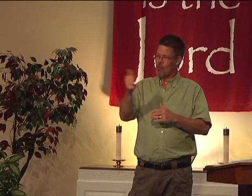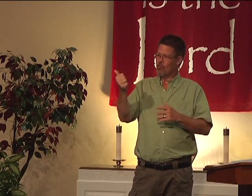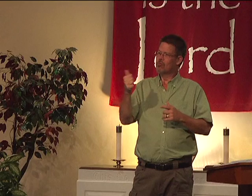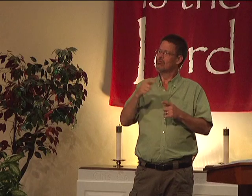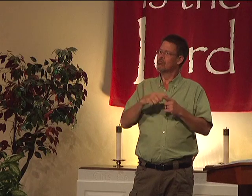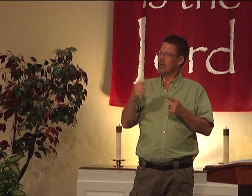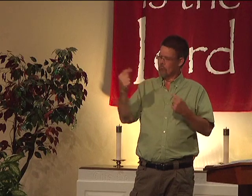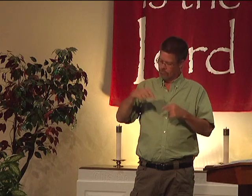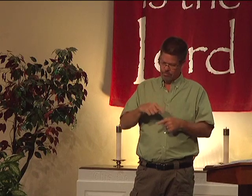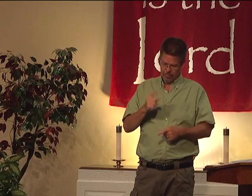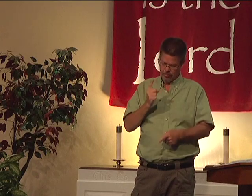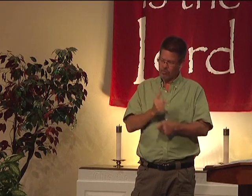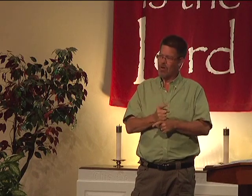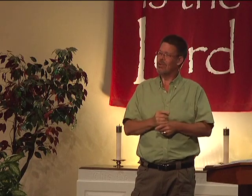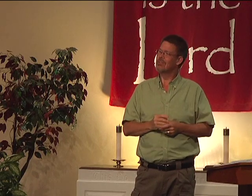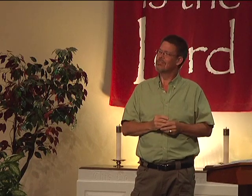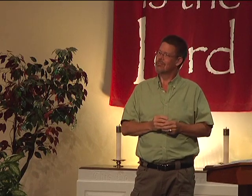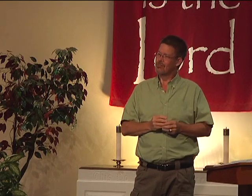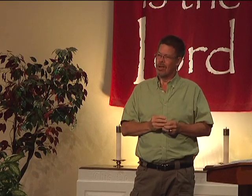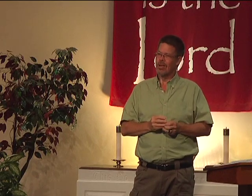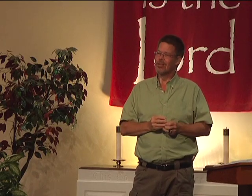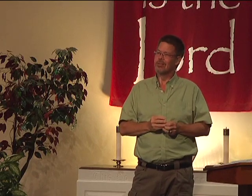Christians should help others. They should encourage others to come.